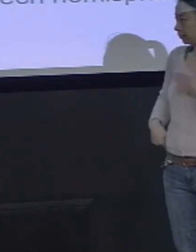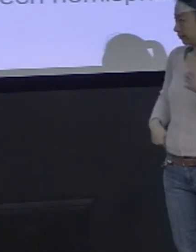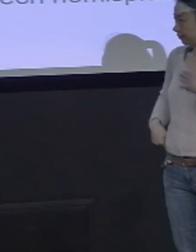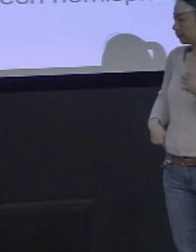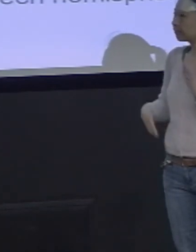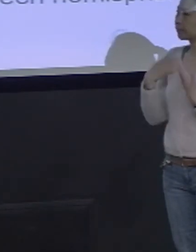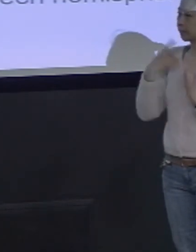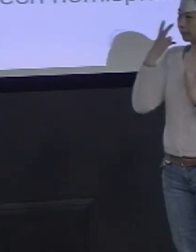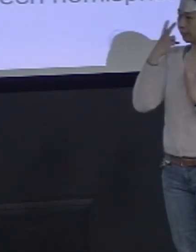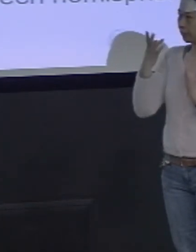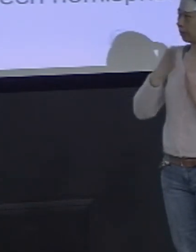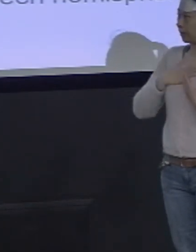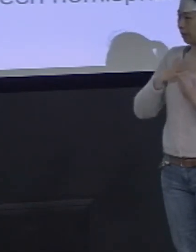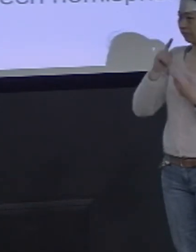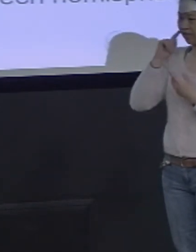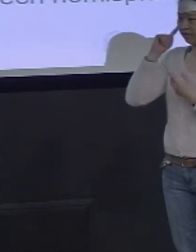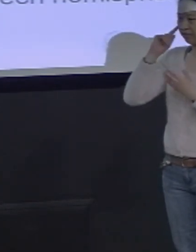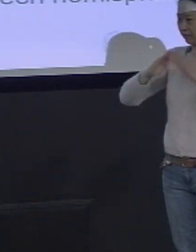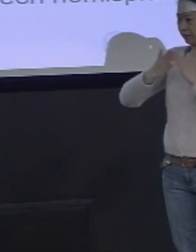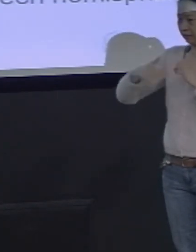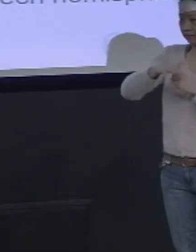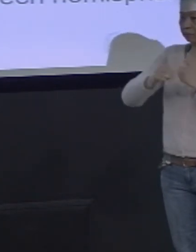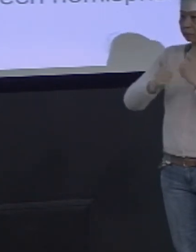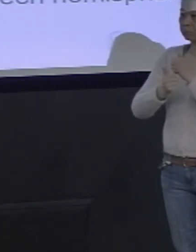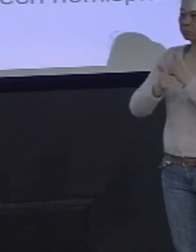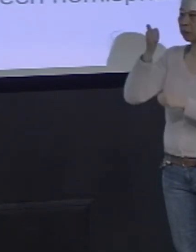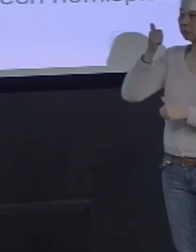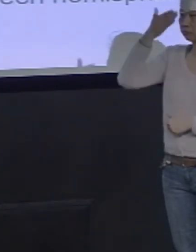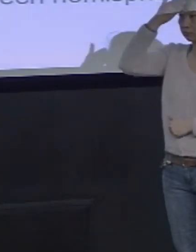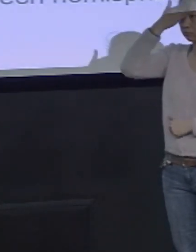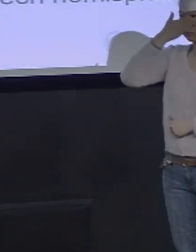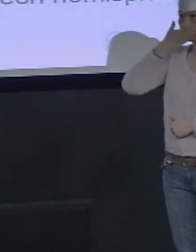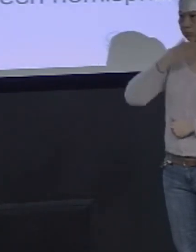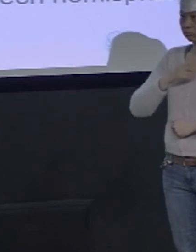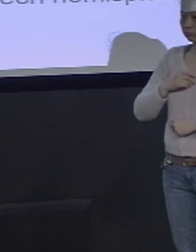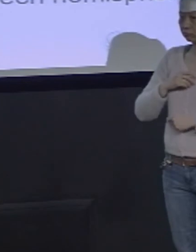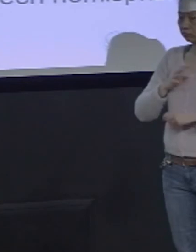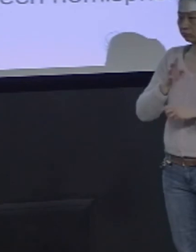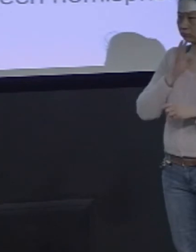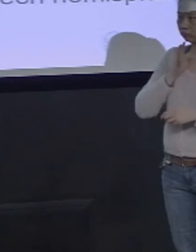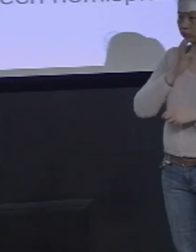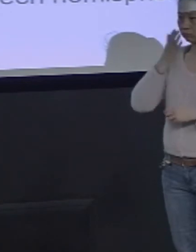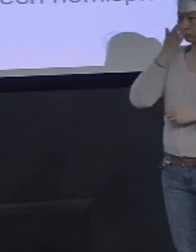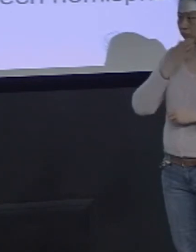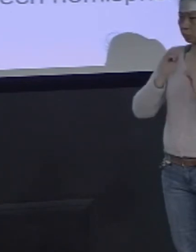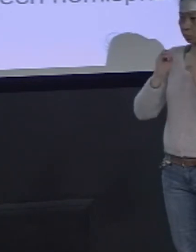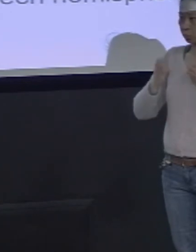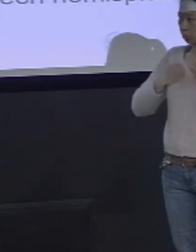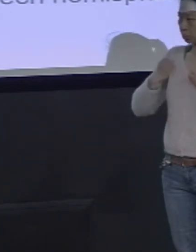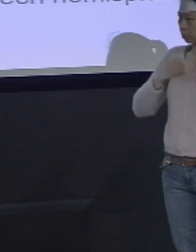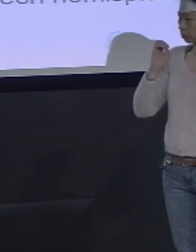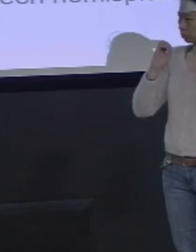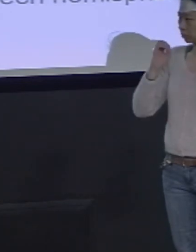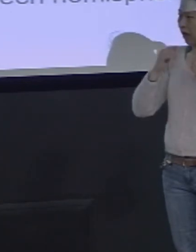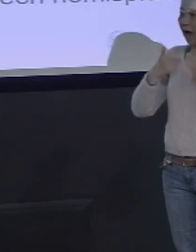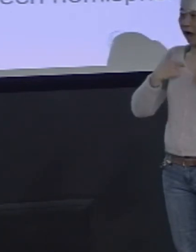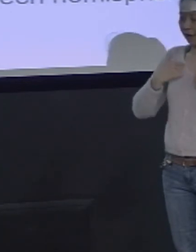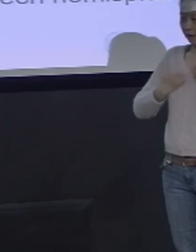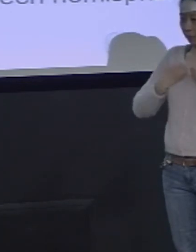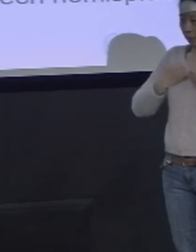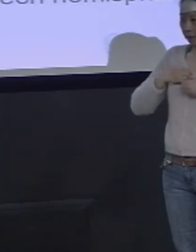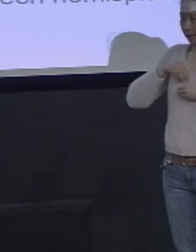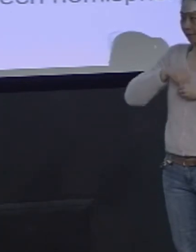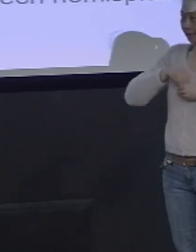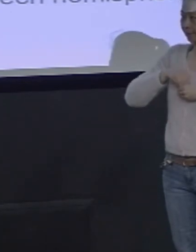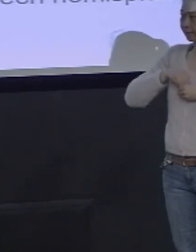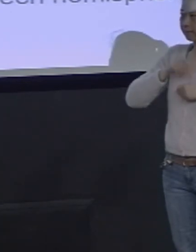Great. The reason I ask is because I'm from China. And my experience with the deaf community there is that there isn't as much language